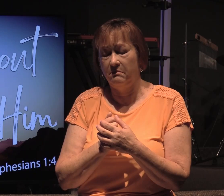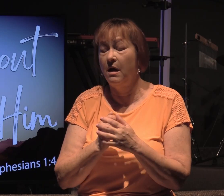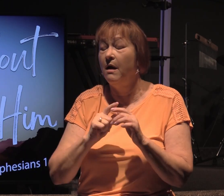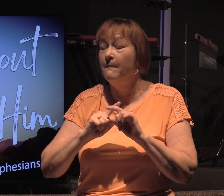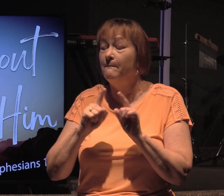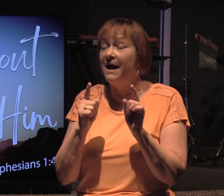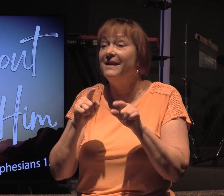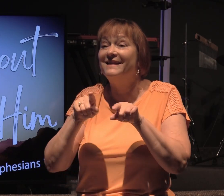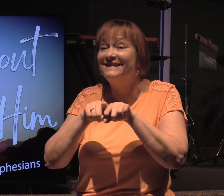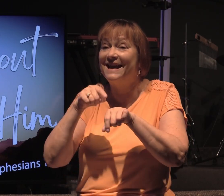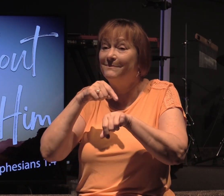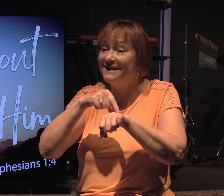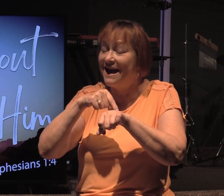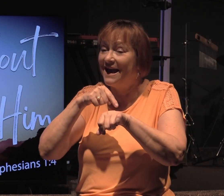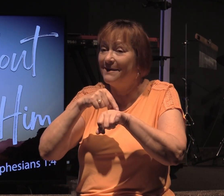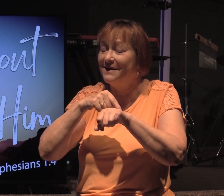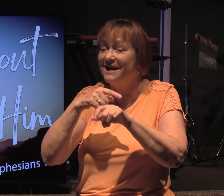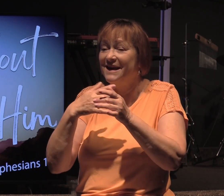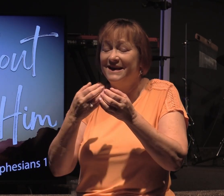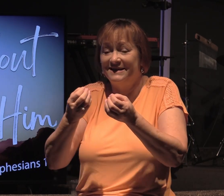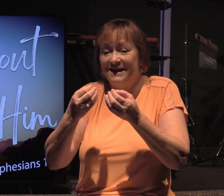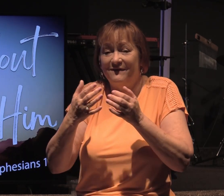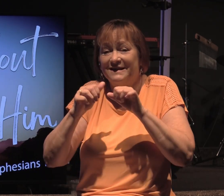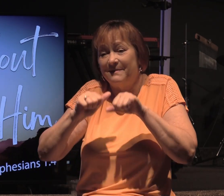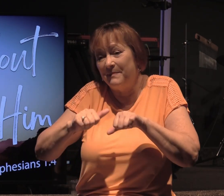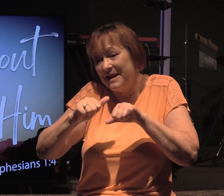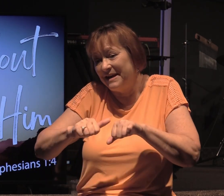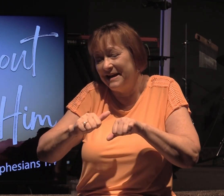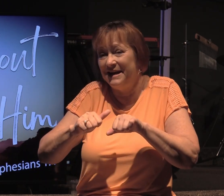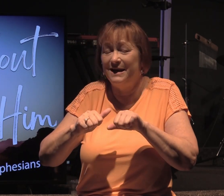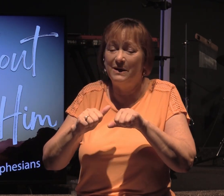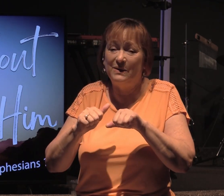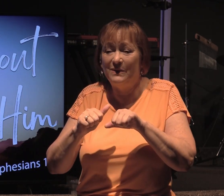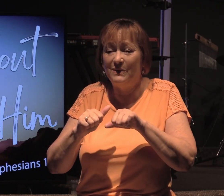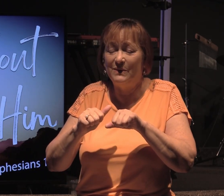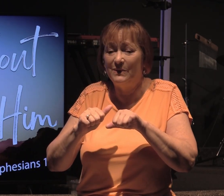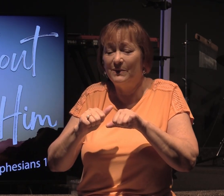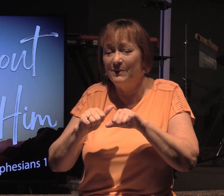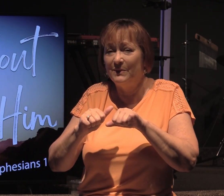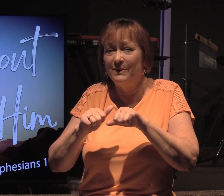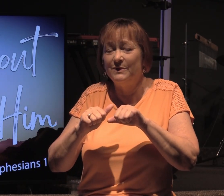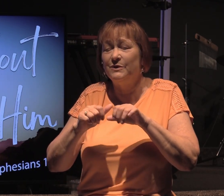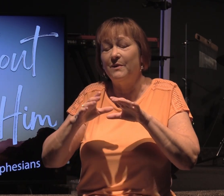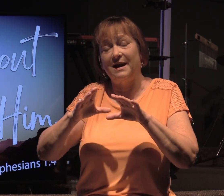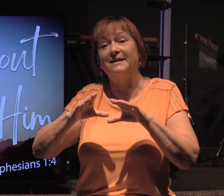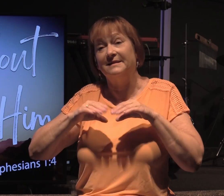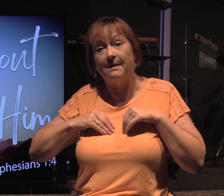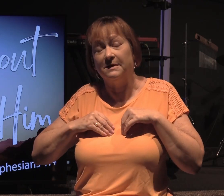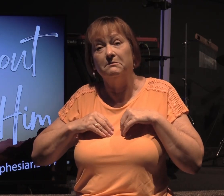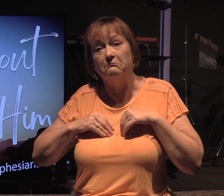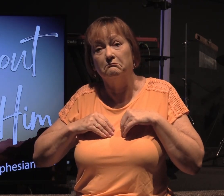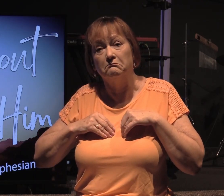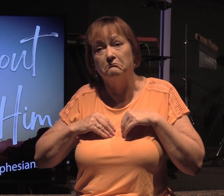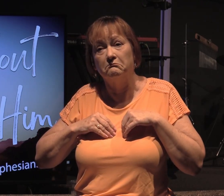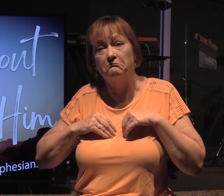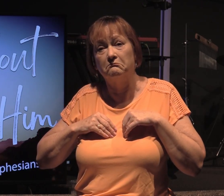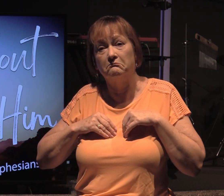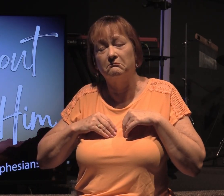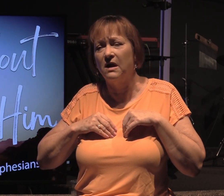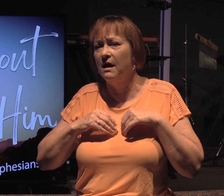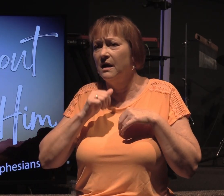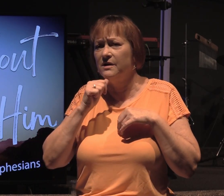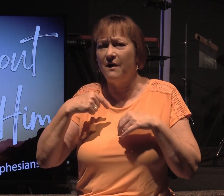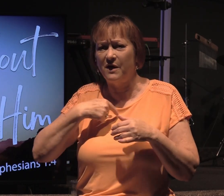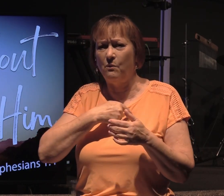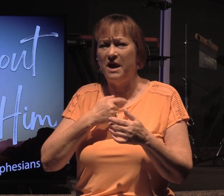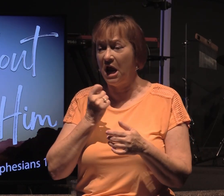But at the same time, he's given us the capacity to be able to accept it. Not that